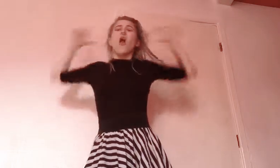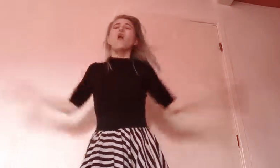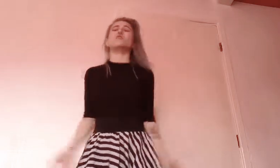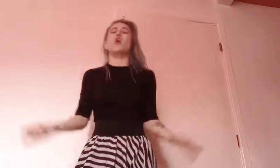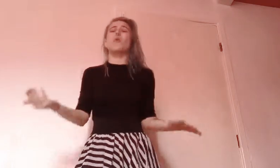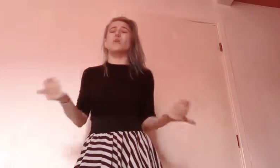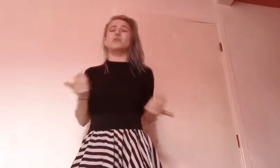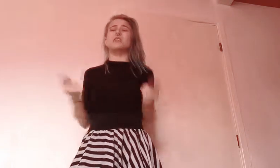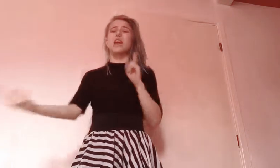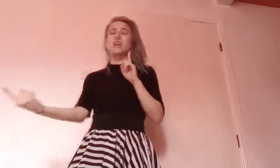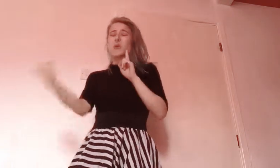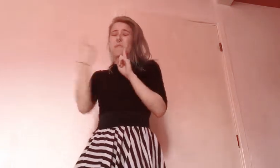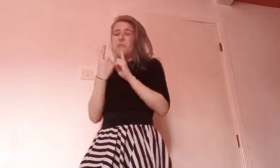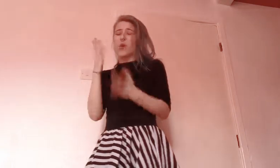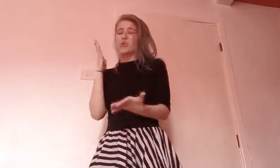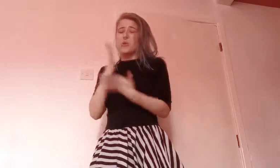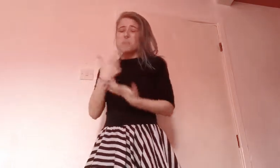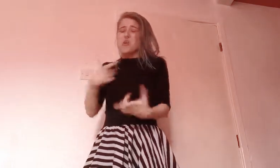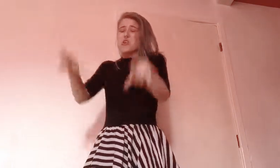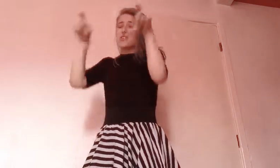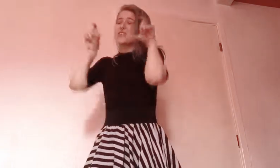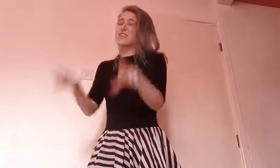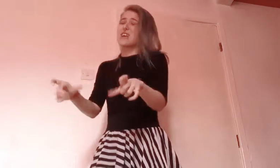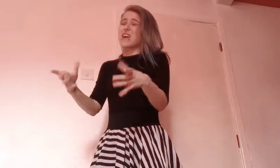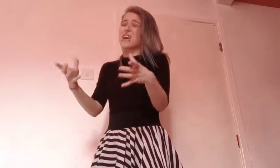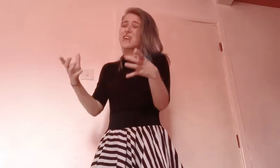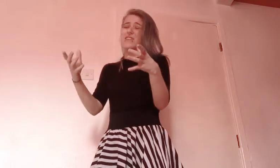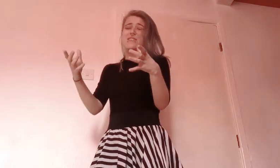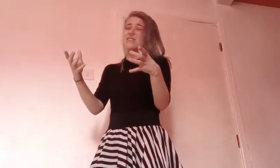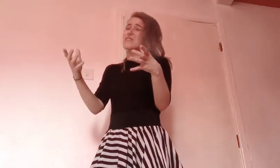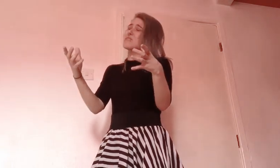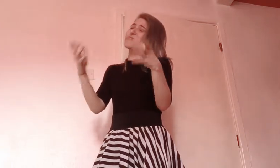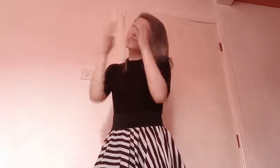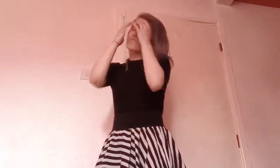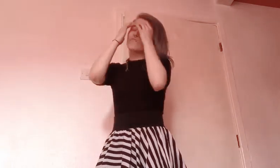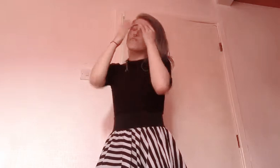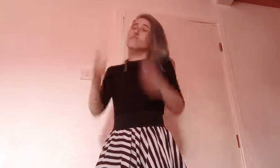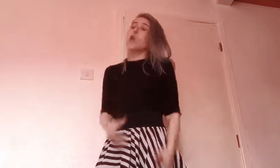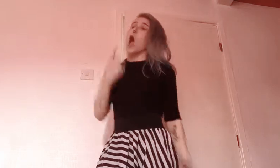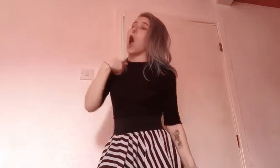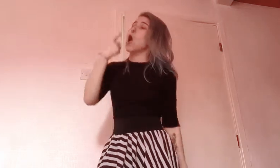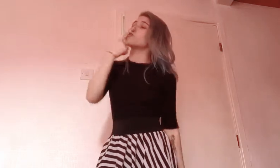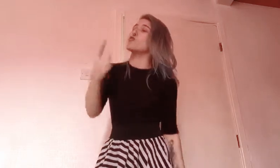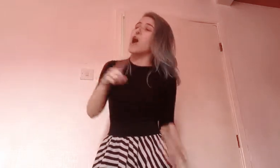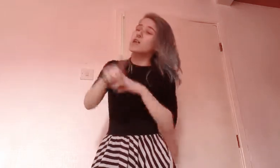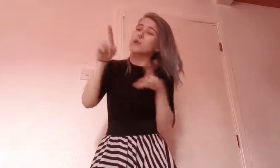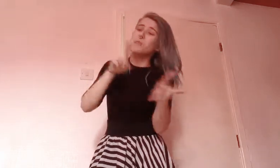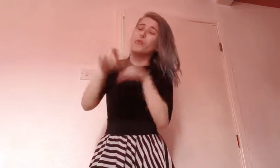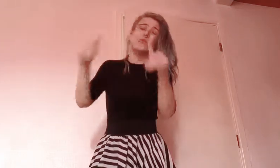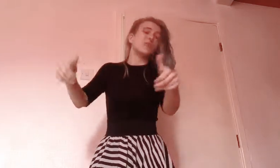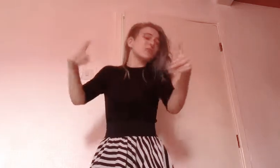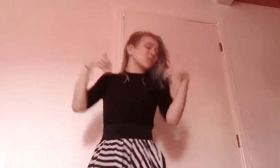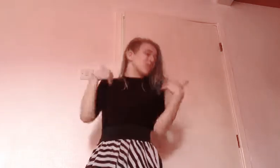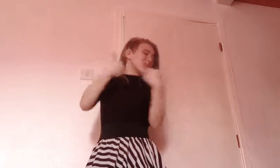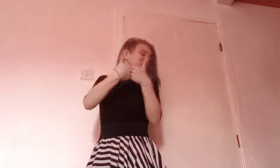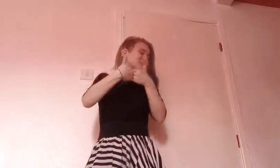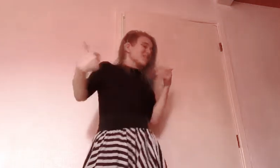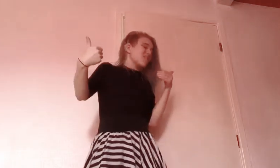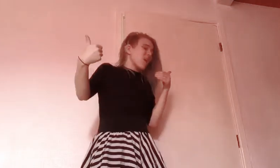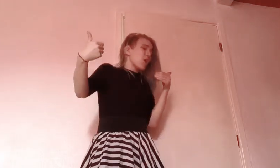Why'd you come? You knew you should have stayed. I tried to warn you just to stay